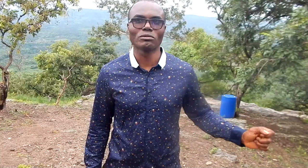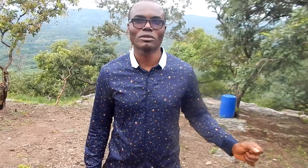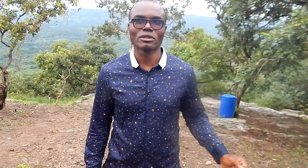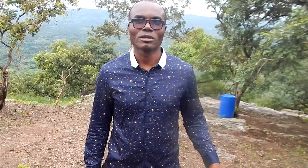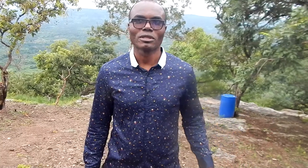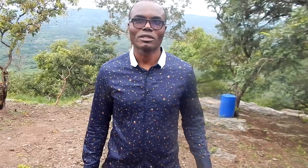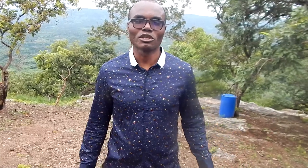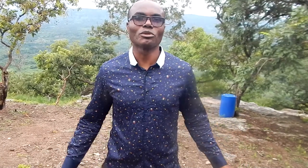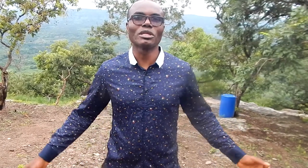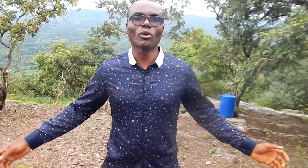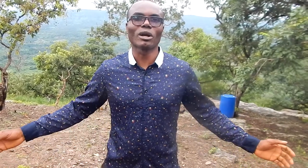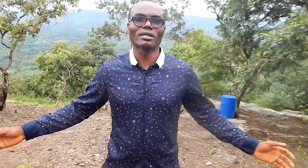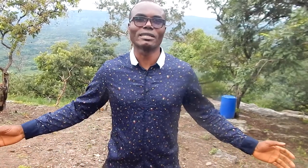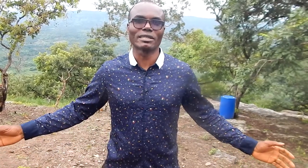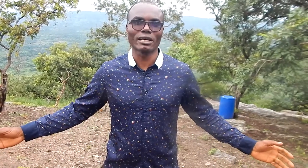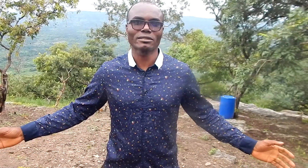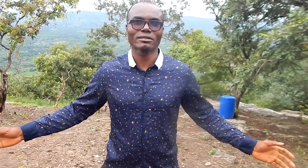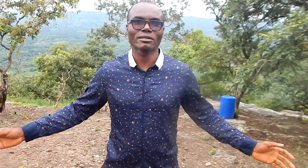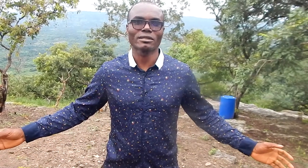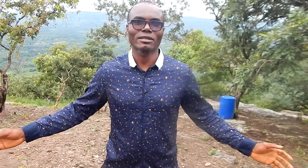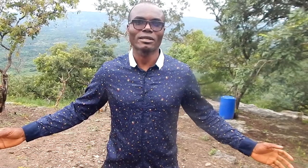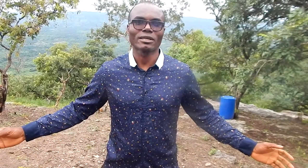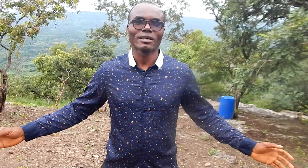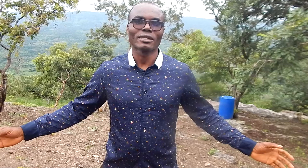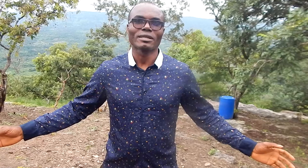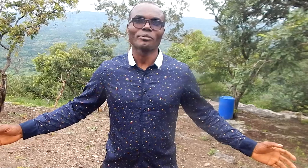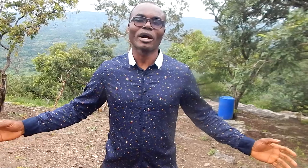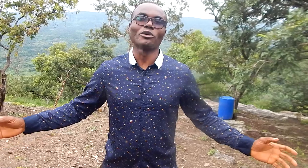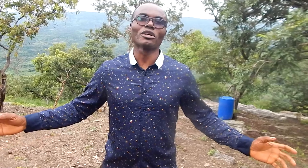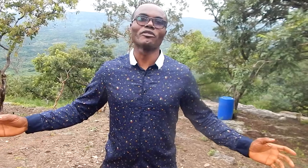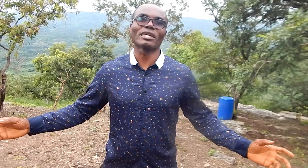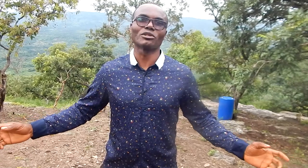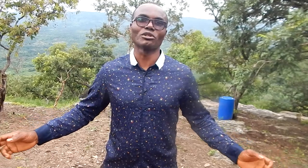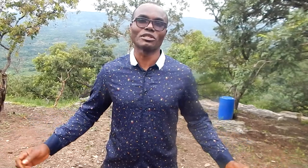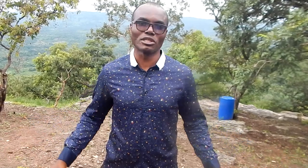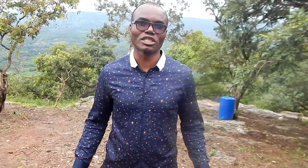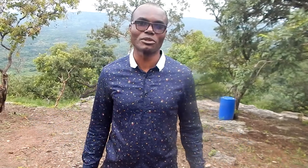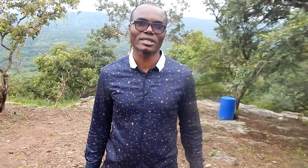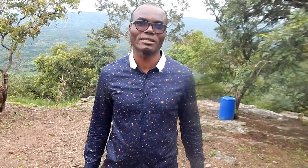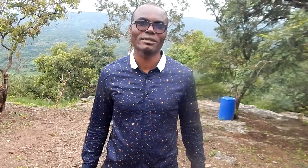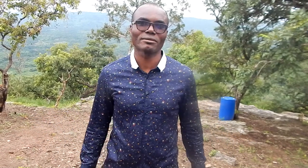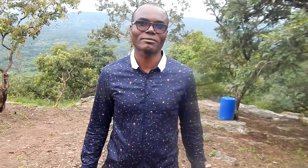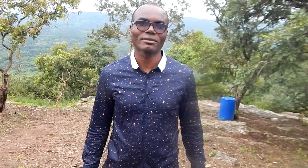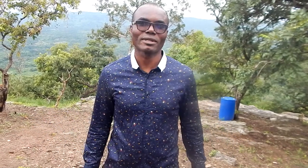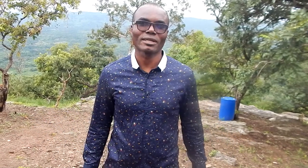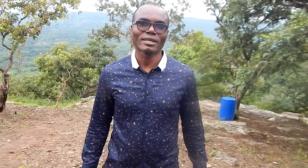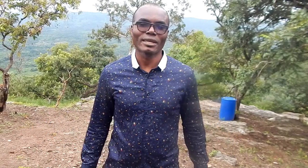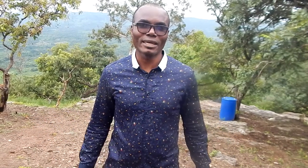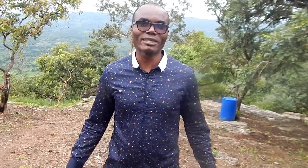I am in the camp of the saints by the revelation of the Lord Jesus Christ. I